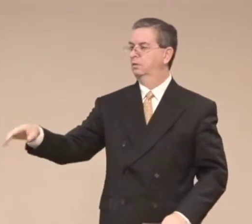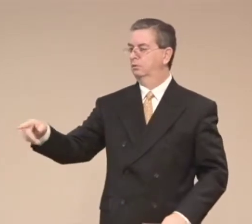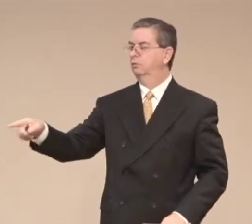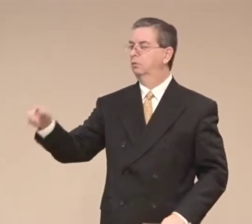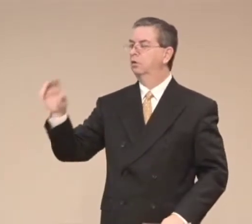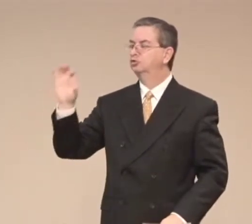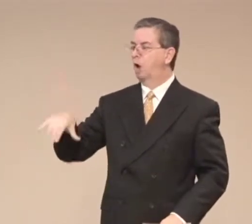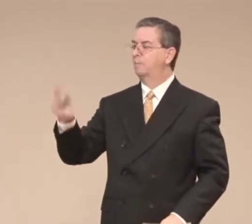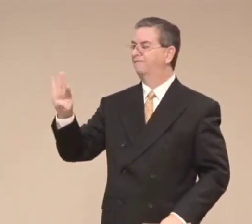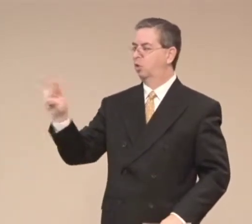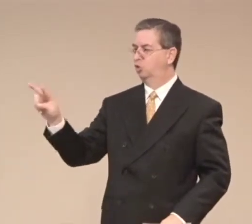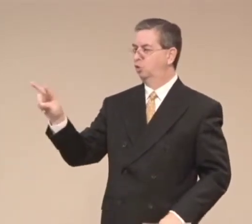2.